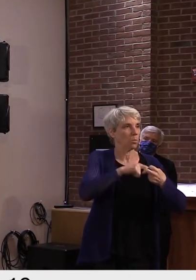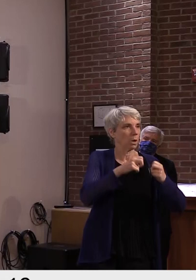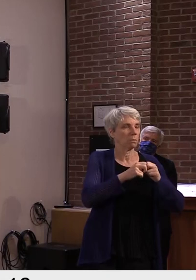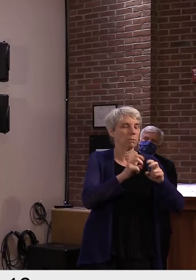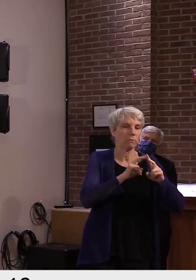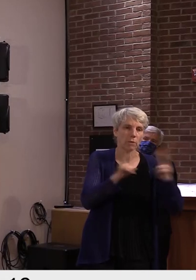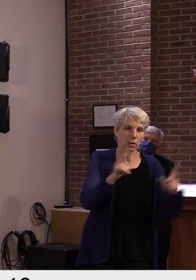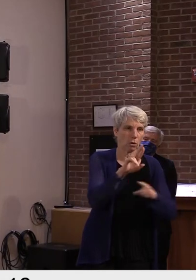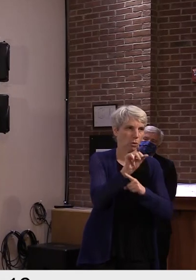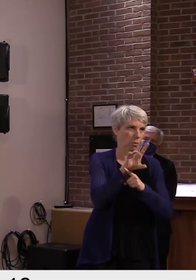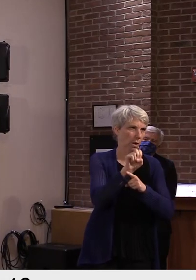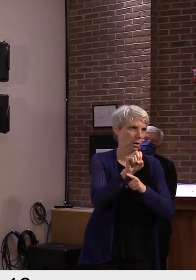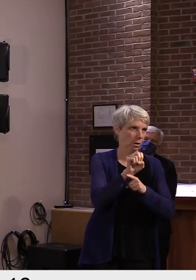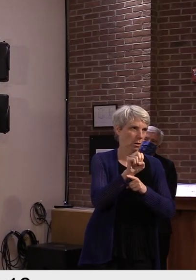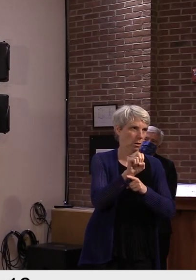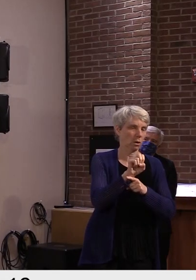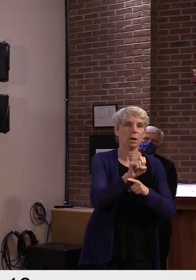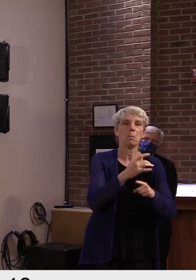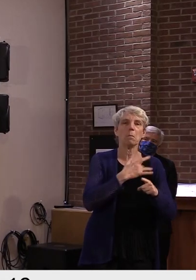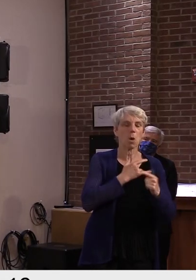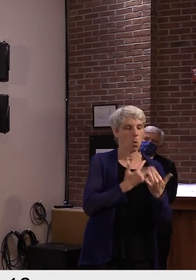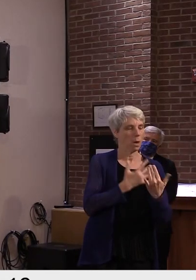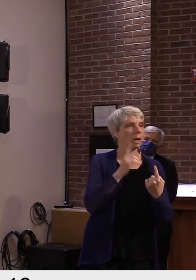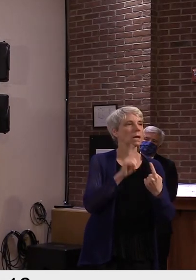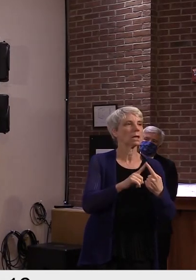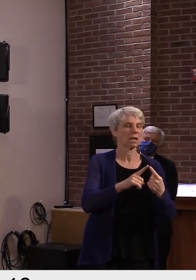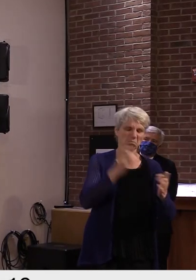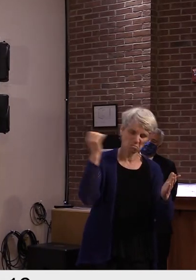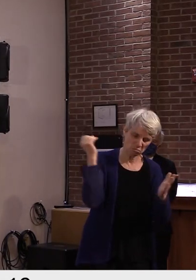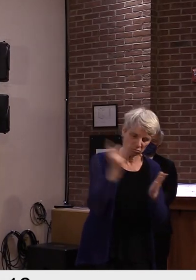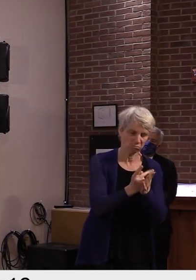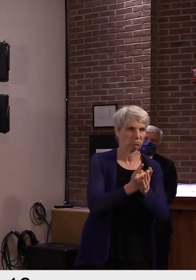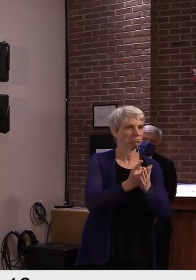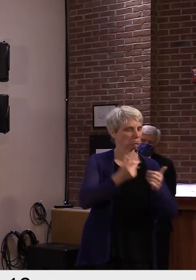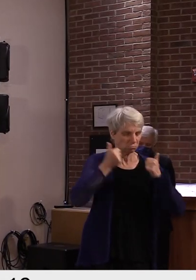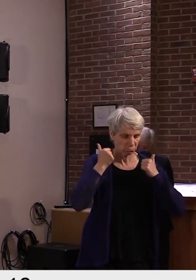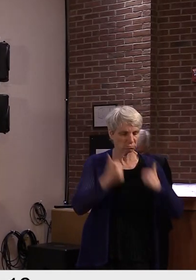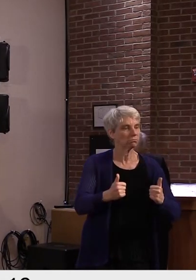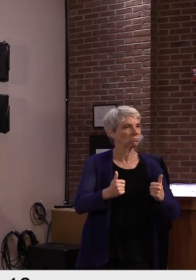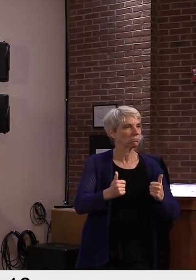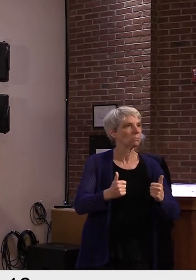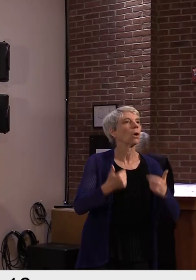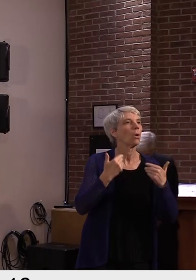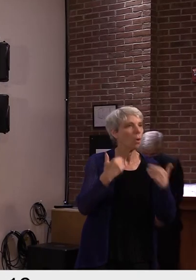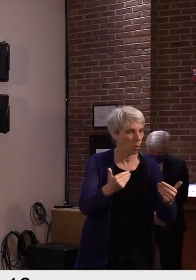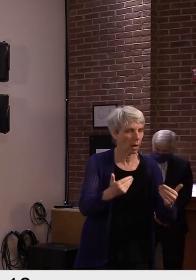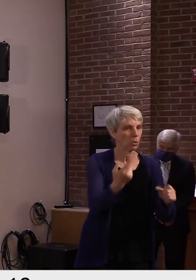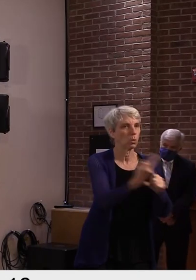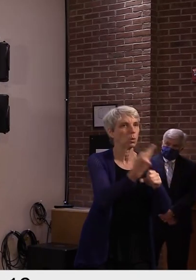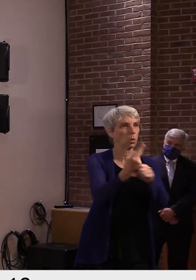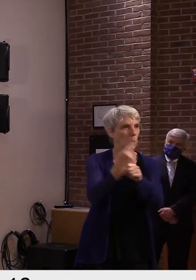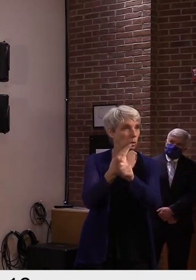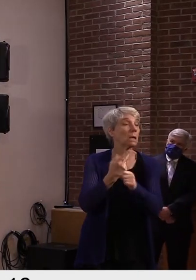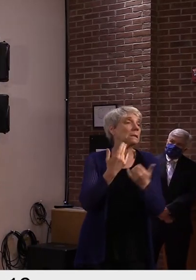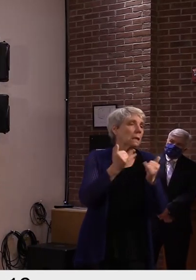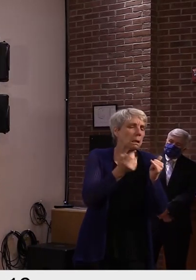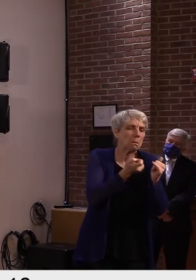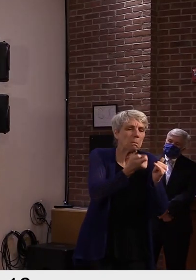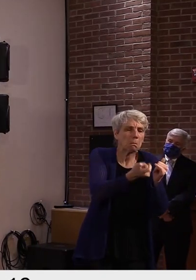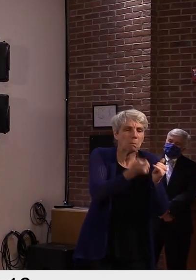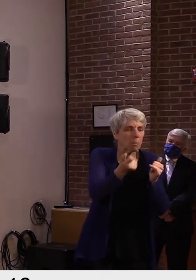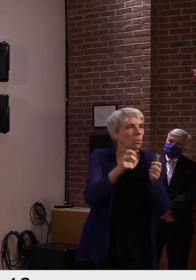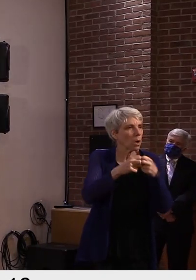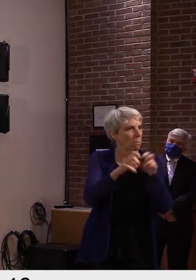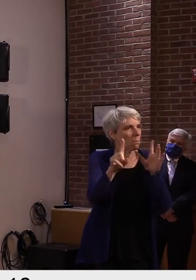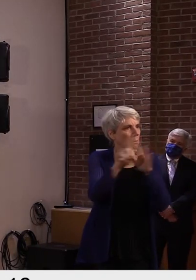got the vaccine. Then there are things that you see in some of the trials that clearly can't be rare. But then the question is, are